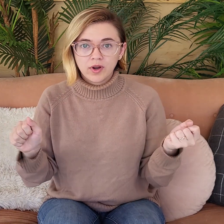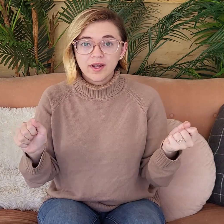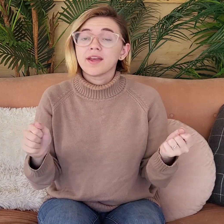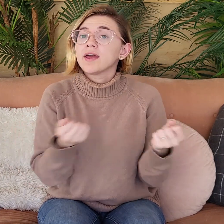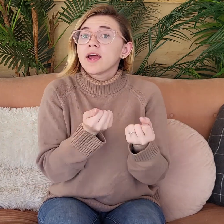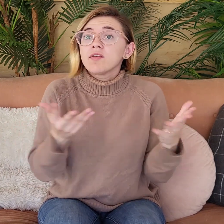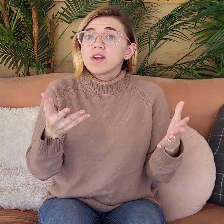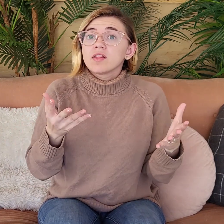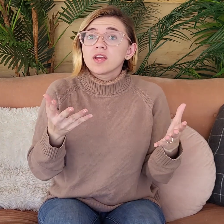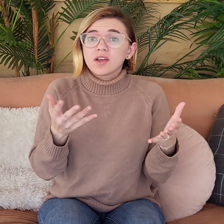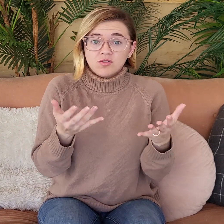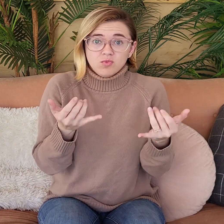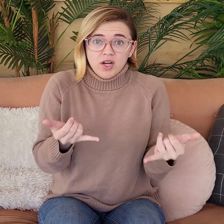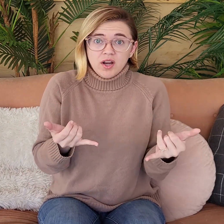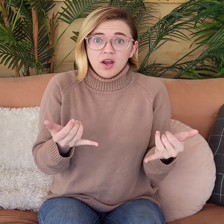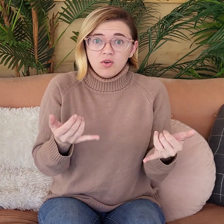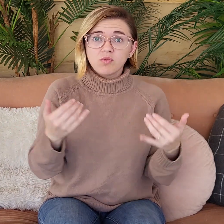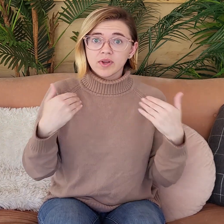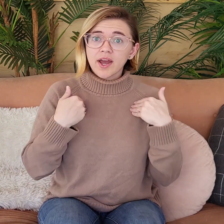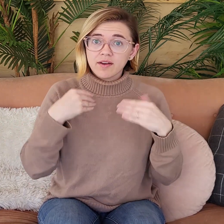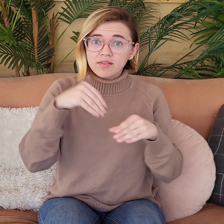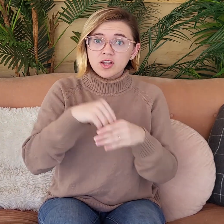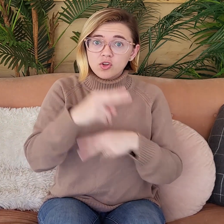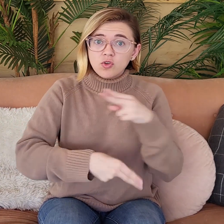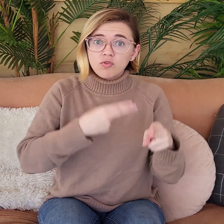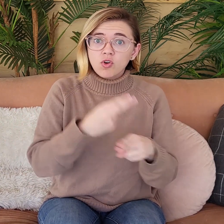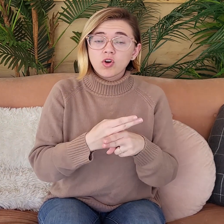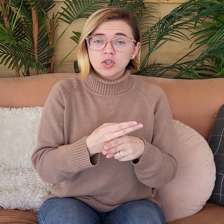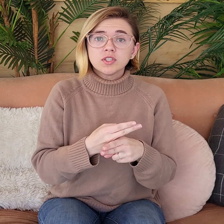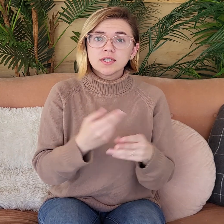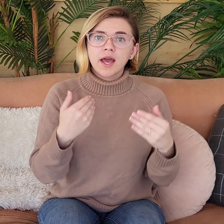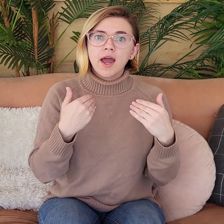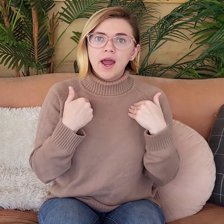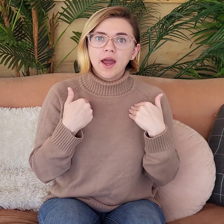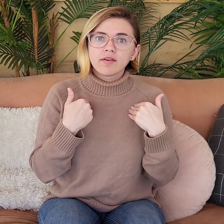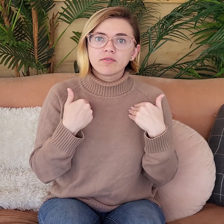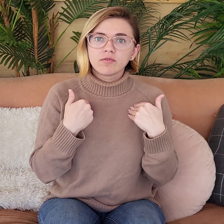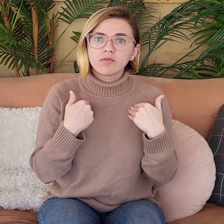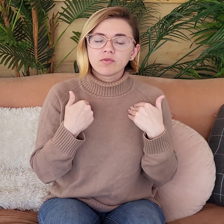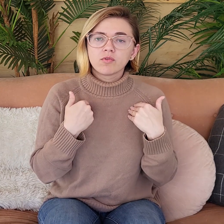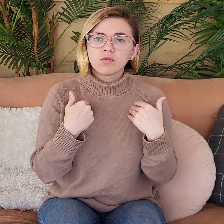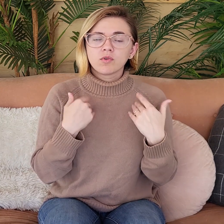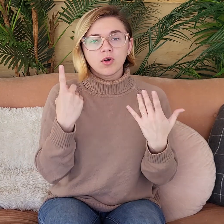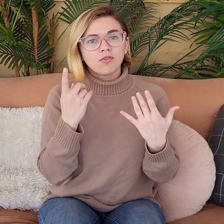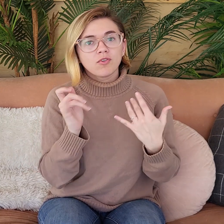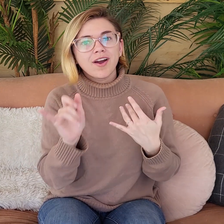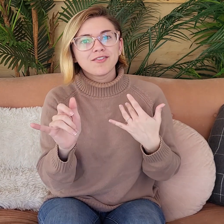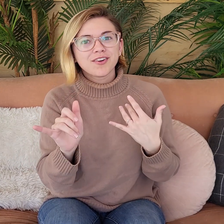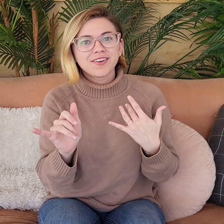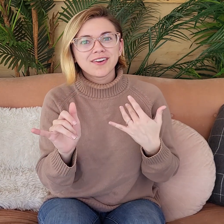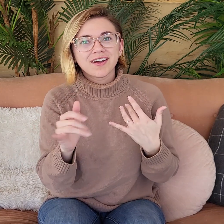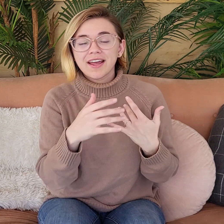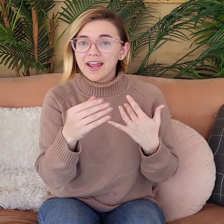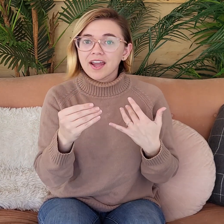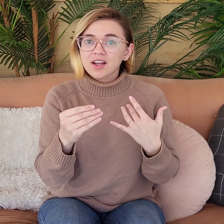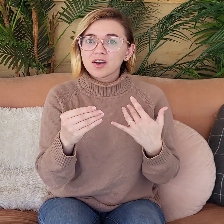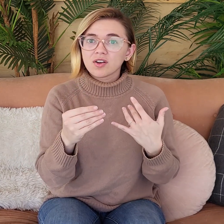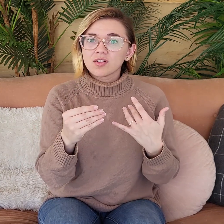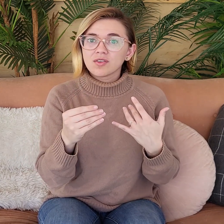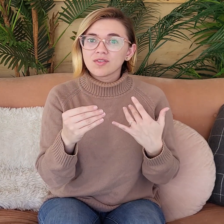destroyed. So everything right now that we have in the universe, we had, we'll have it